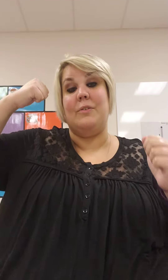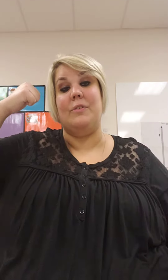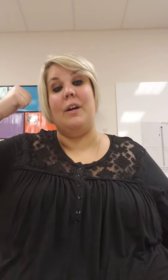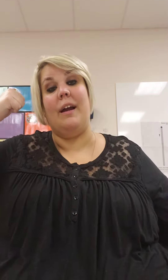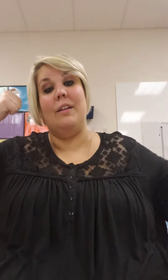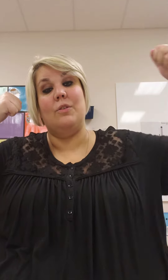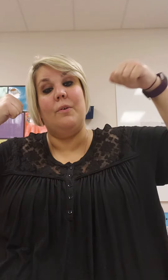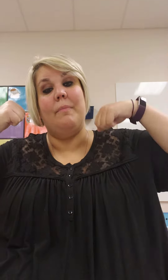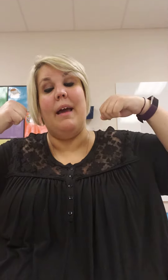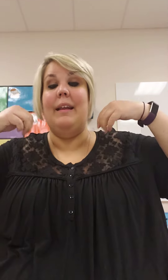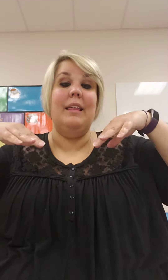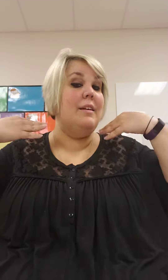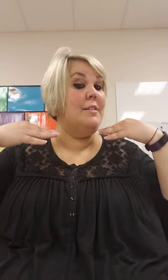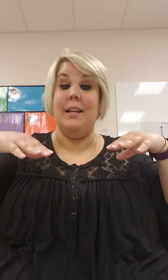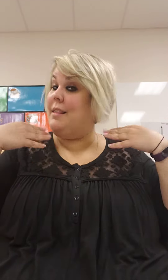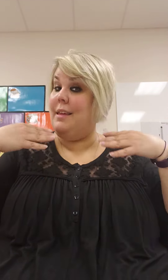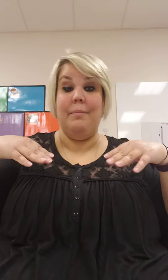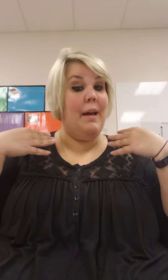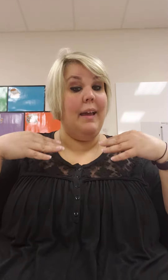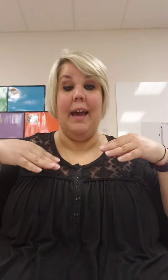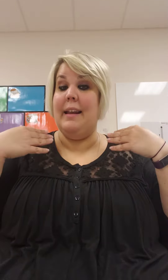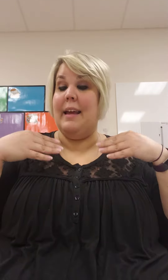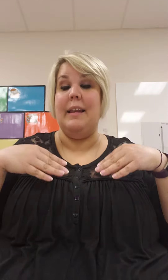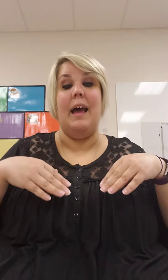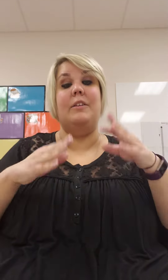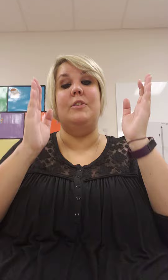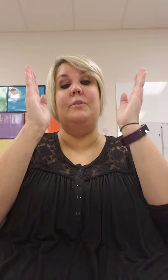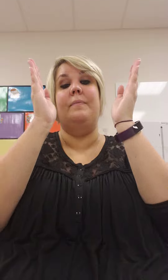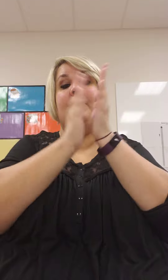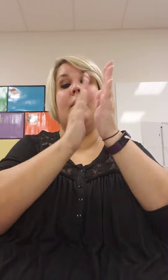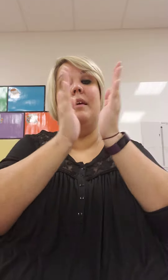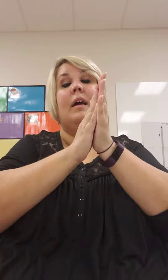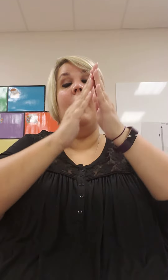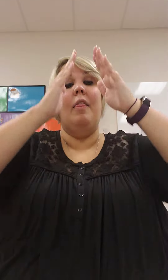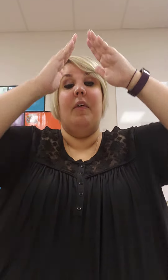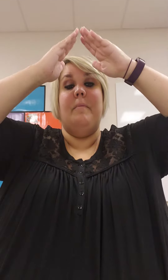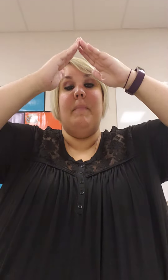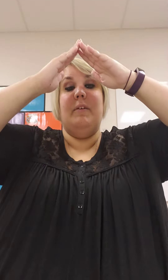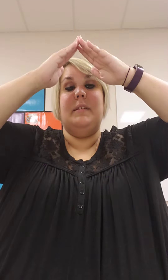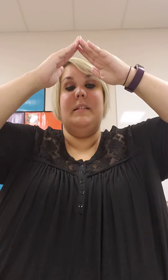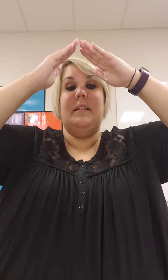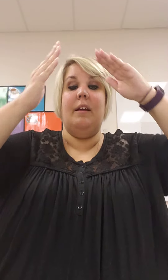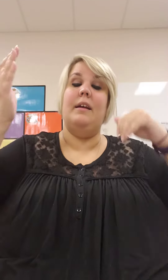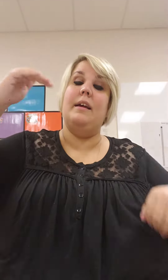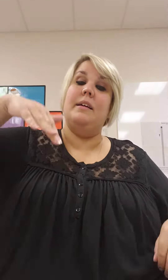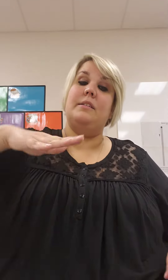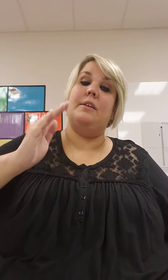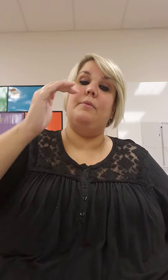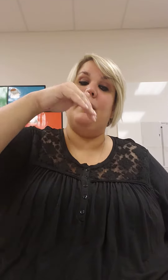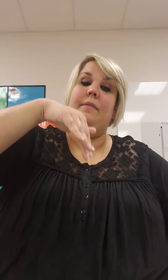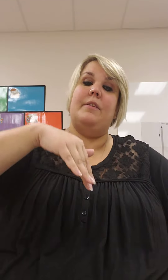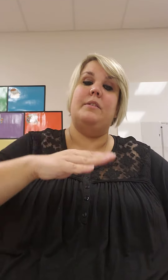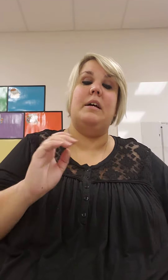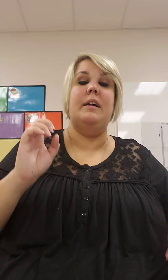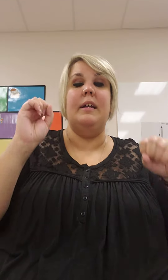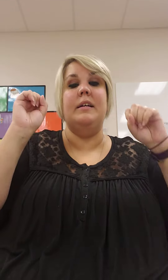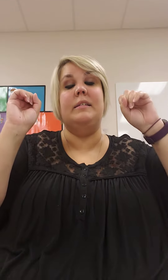so strong and so mighty, there's nothing my God cannot do. The mountains are His, the rivers are His,